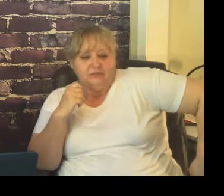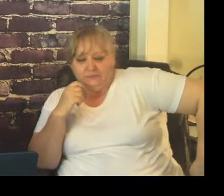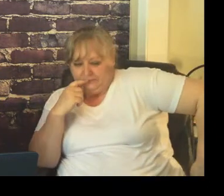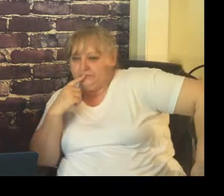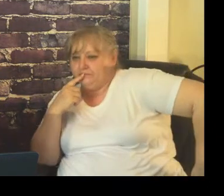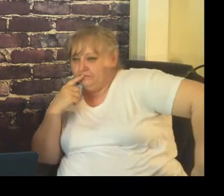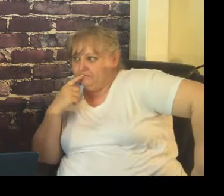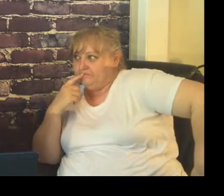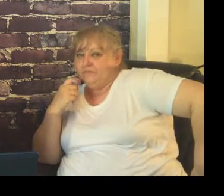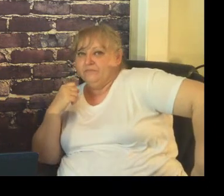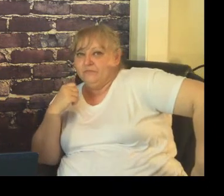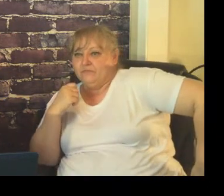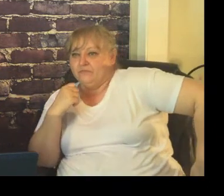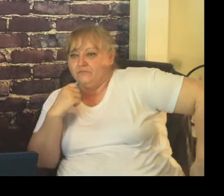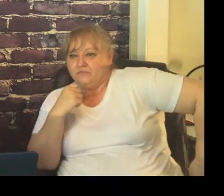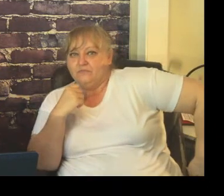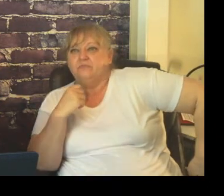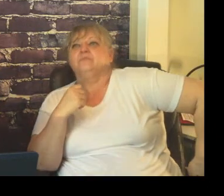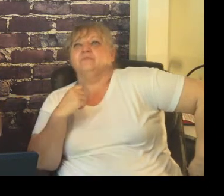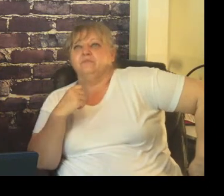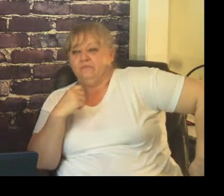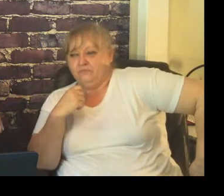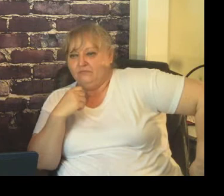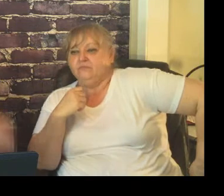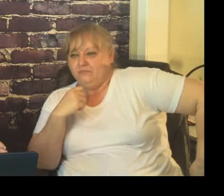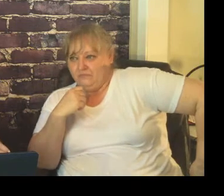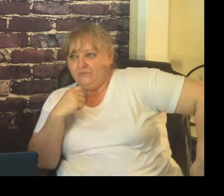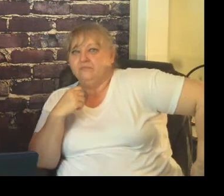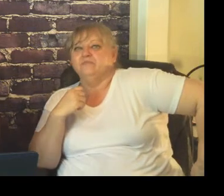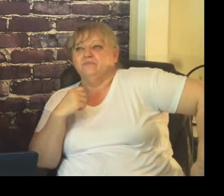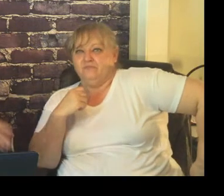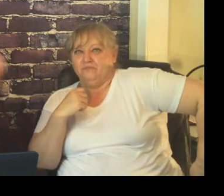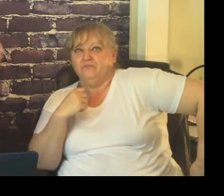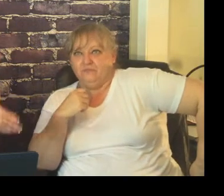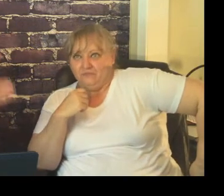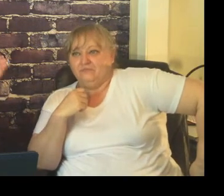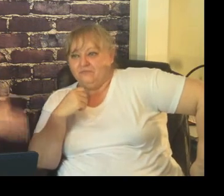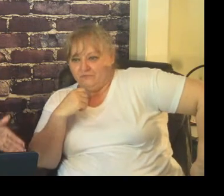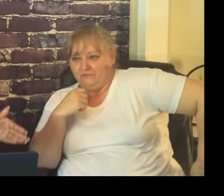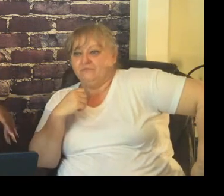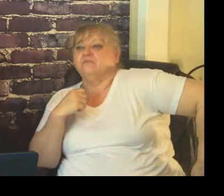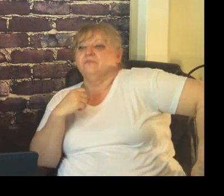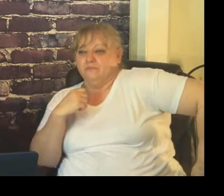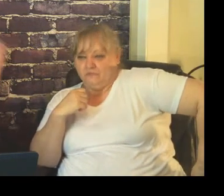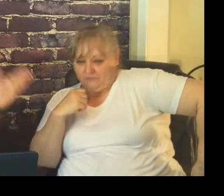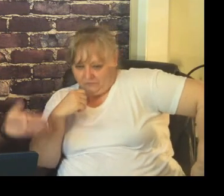make sure that you follow through so if you say we're sharpening our pencils before